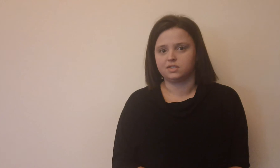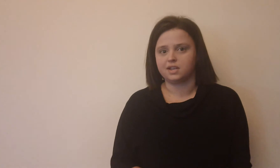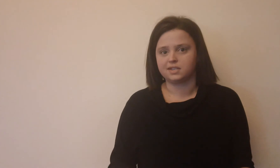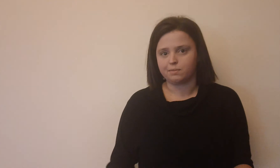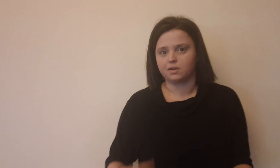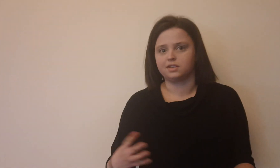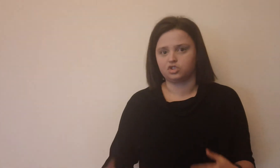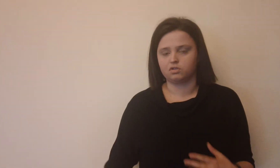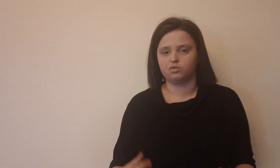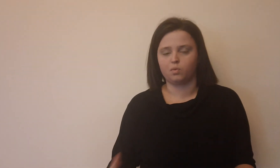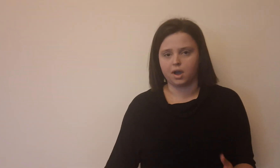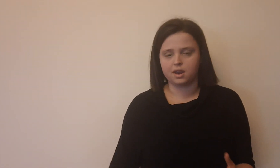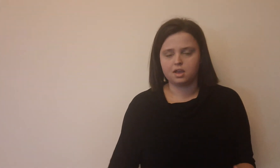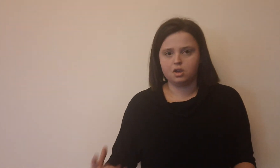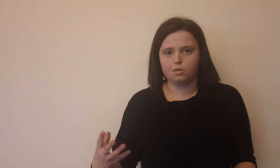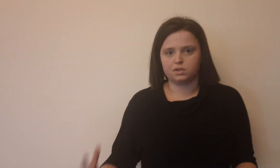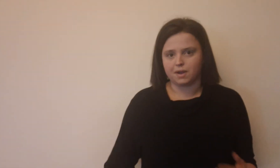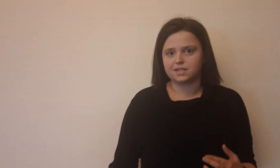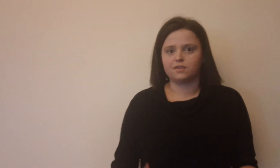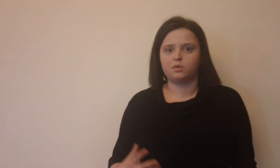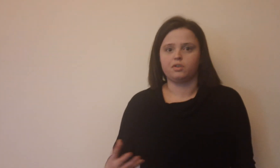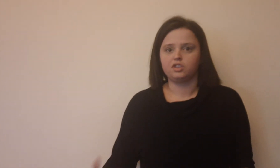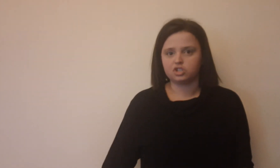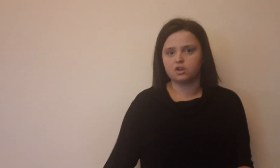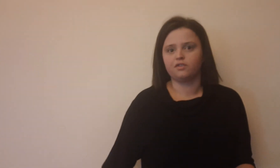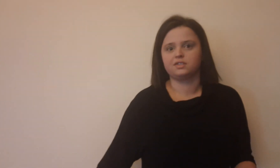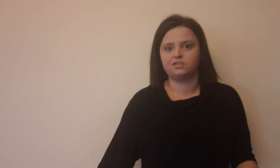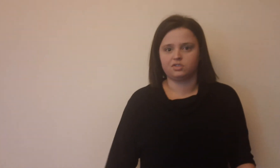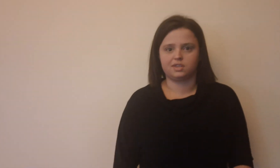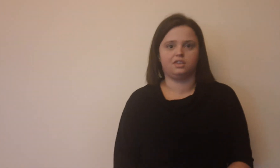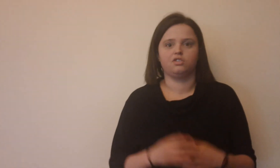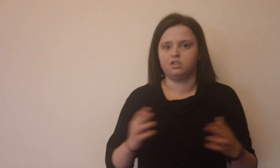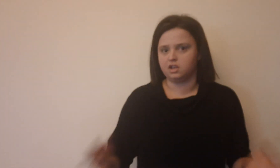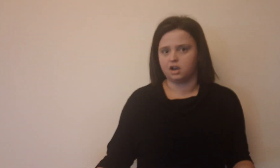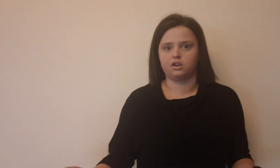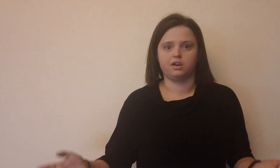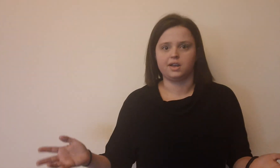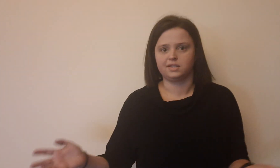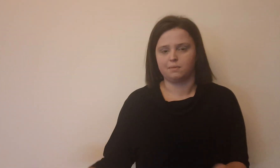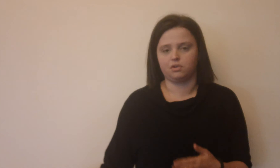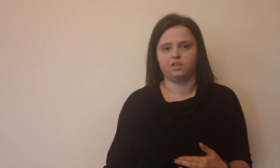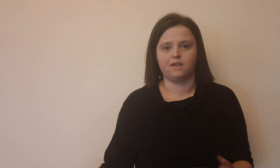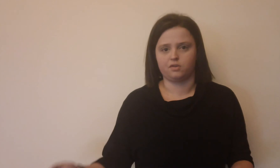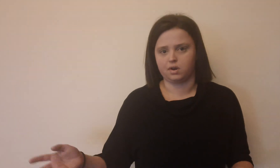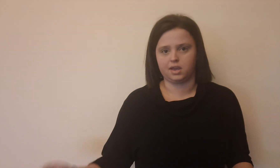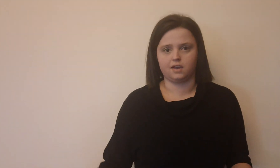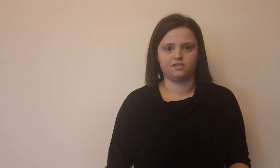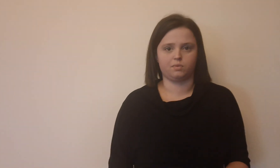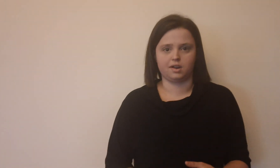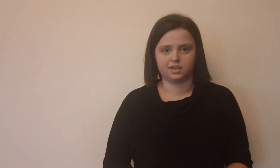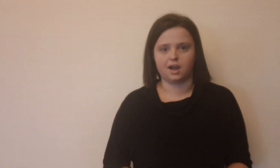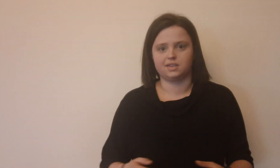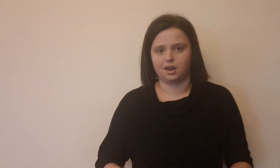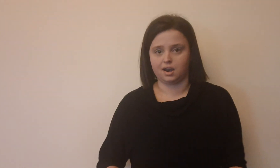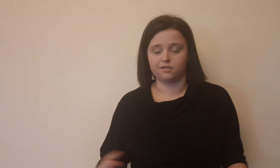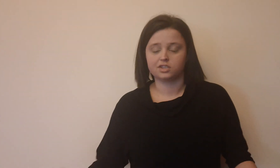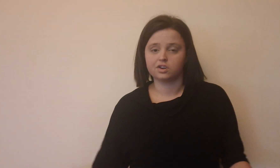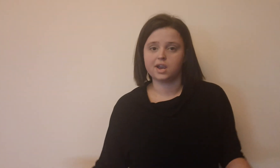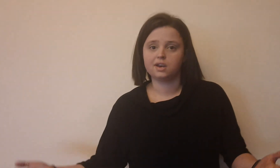interesting example because it shows you what responsive can really do versus just like the cookie cutter example that everyone gives where it's content on every screen.